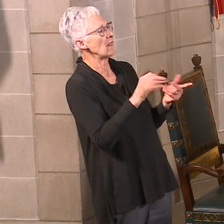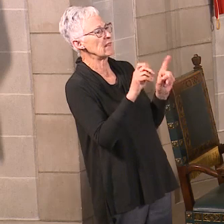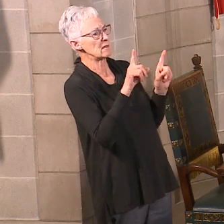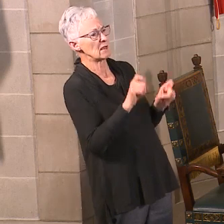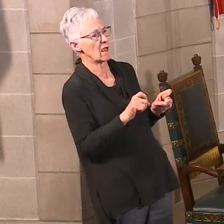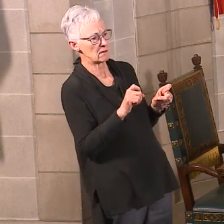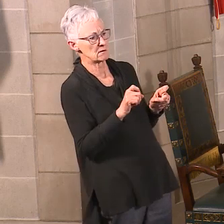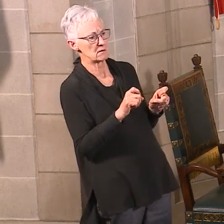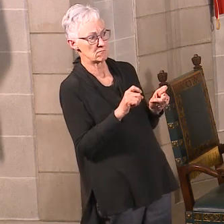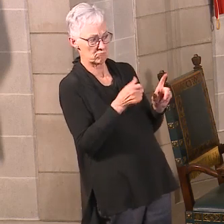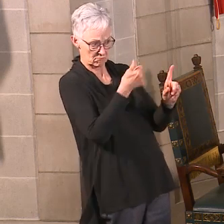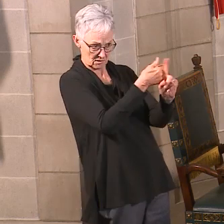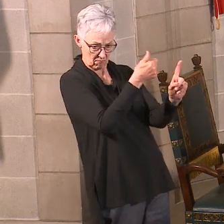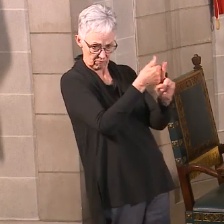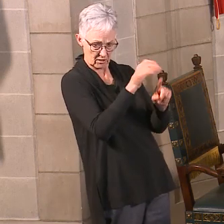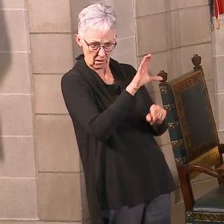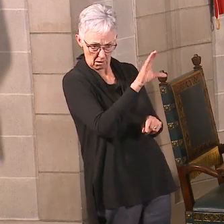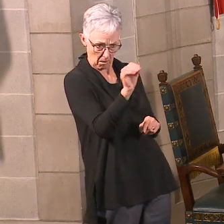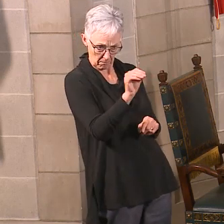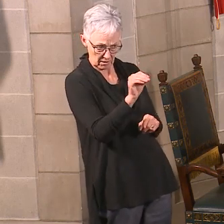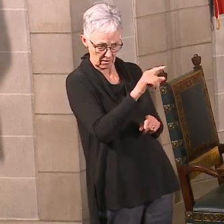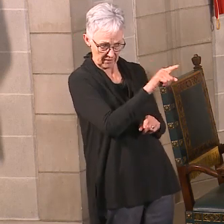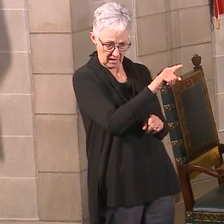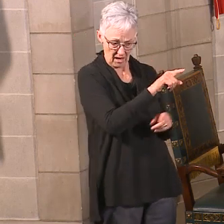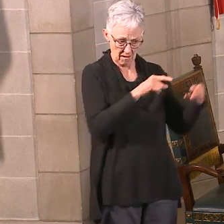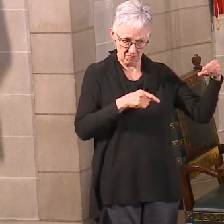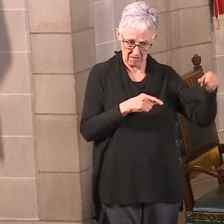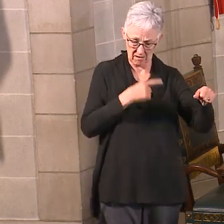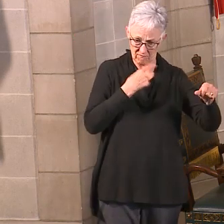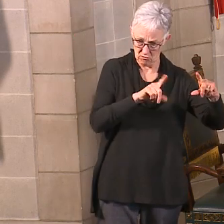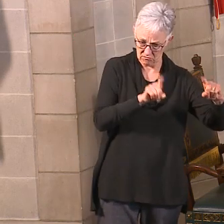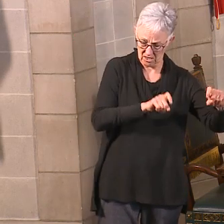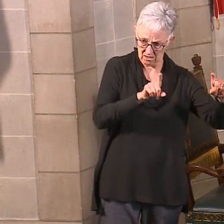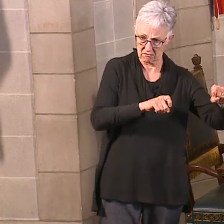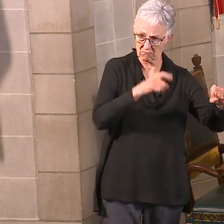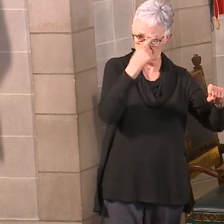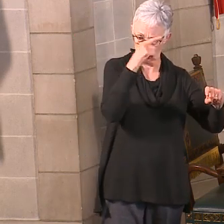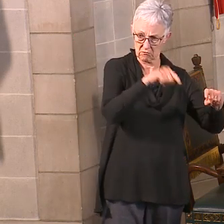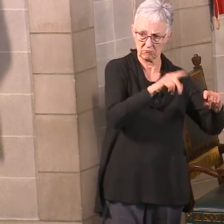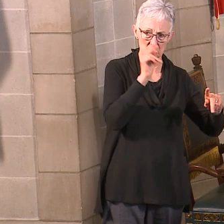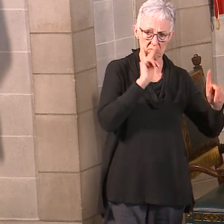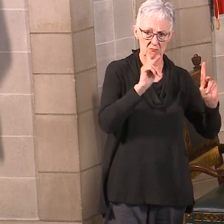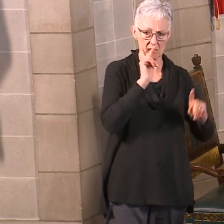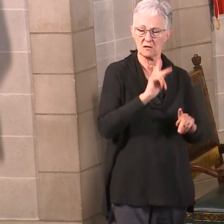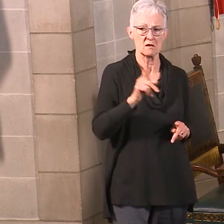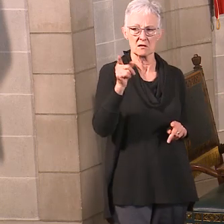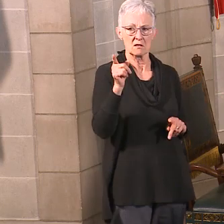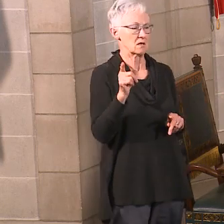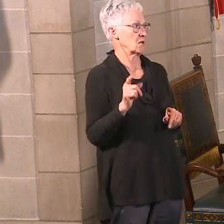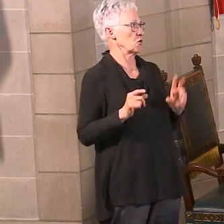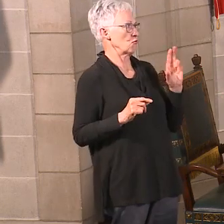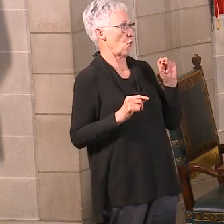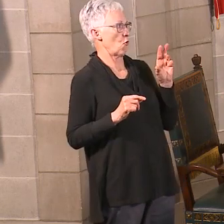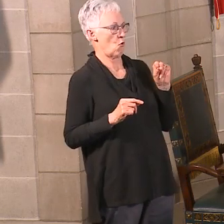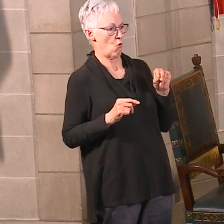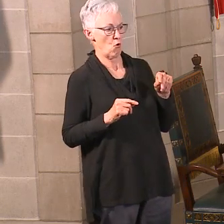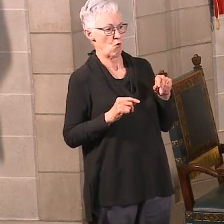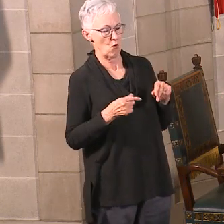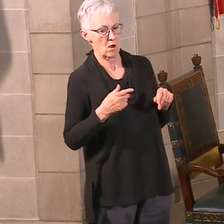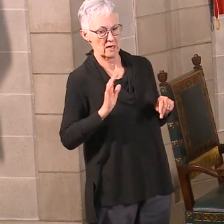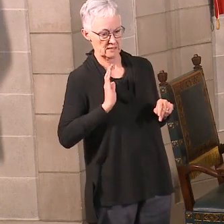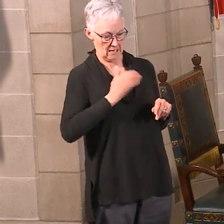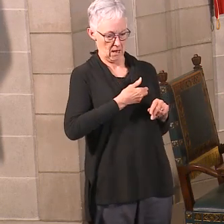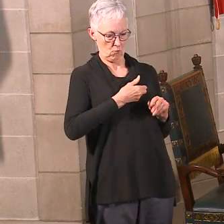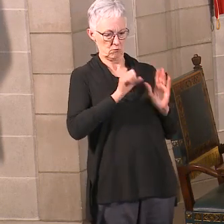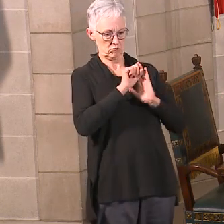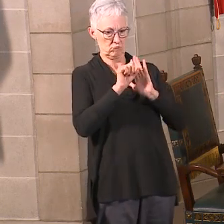So the facilities, the question was, are the facilities doing those tests themselves? The facilities don't have the ability to do the tests themselves. This is really the state of Nebraska and our public